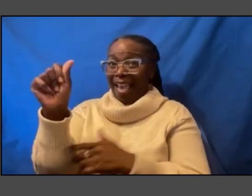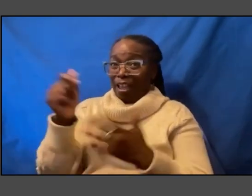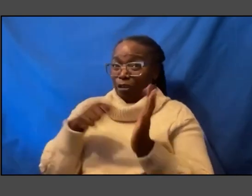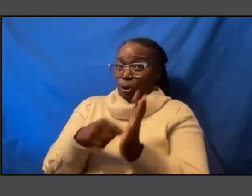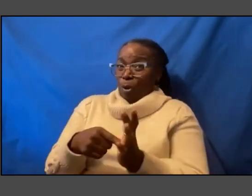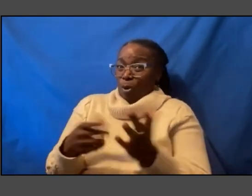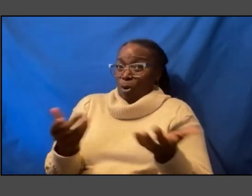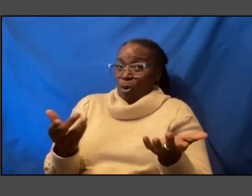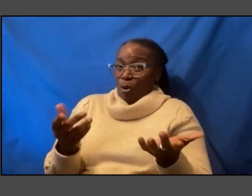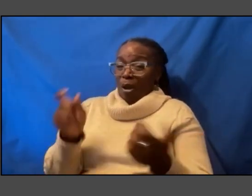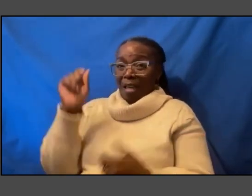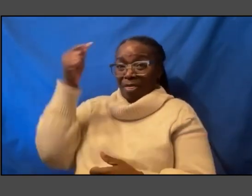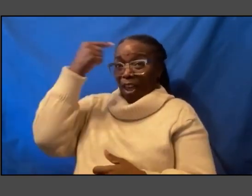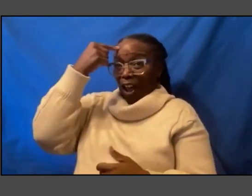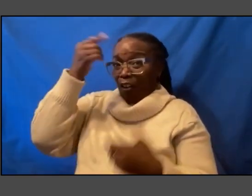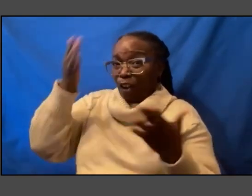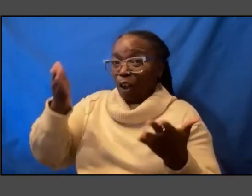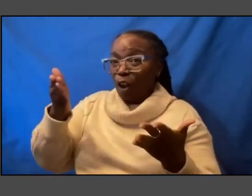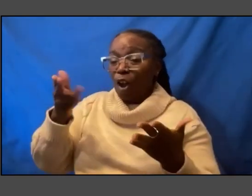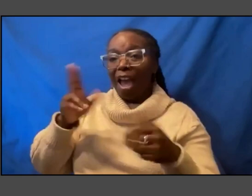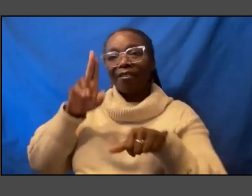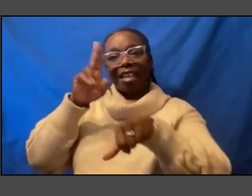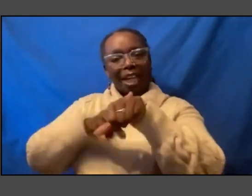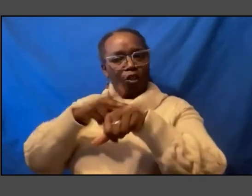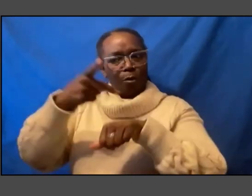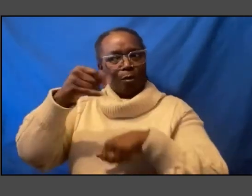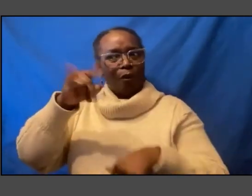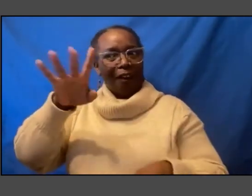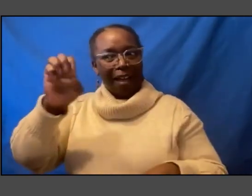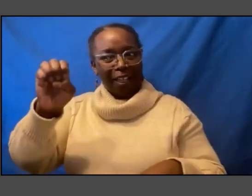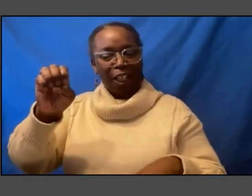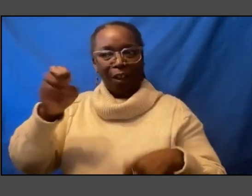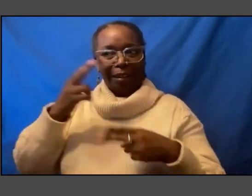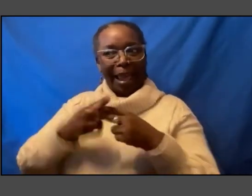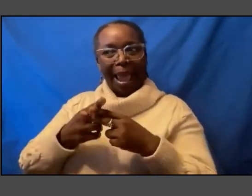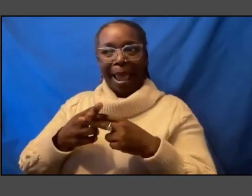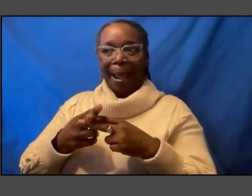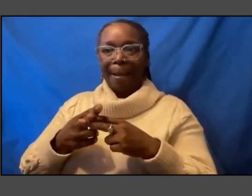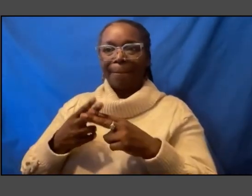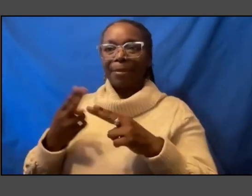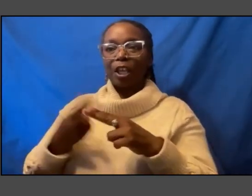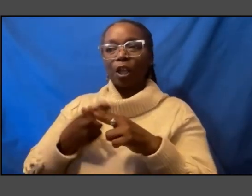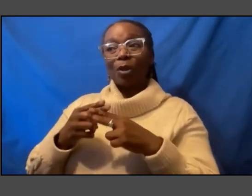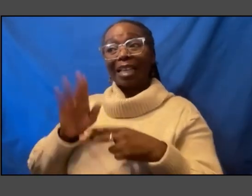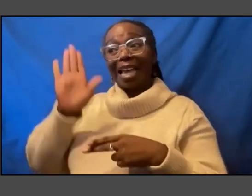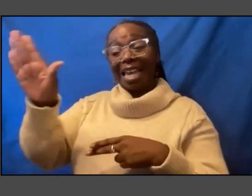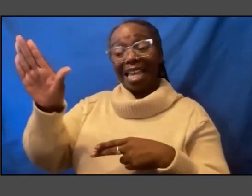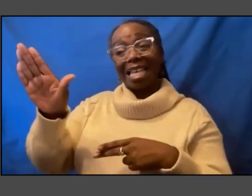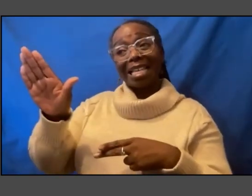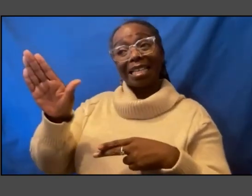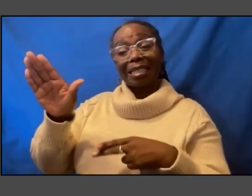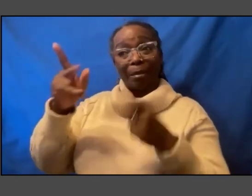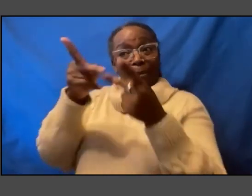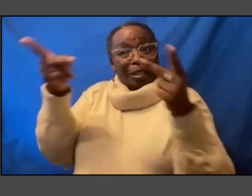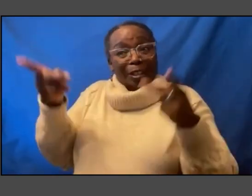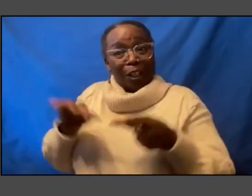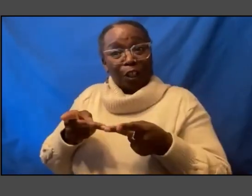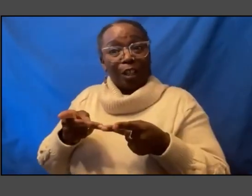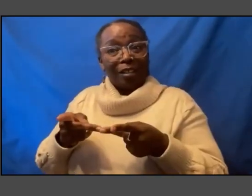has a national profile and who is using his platform right now to ban the teaching